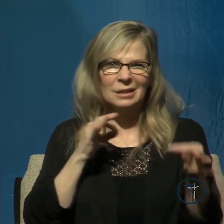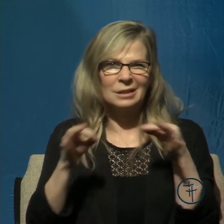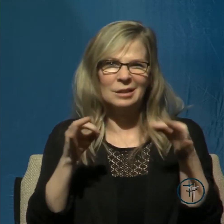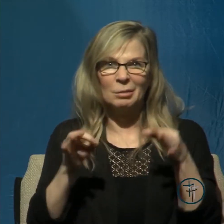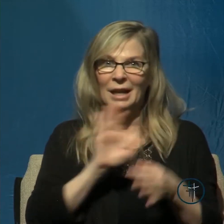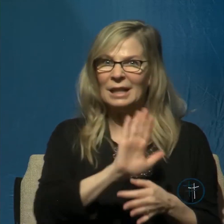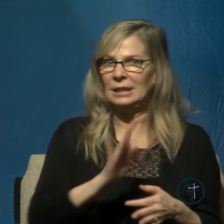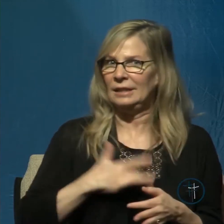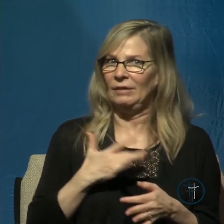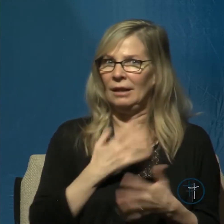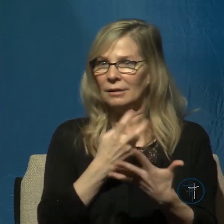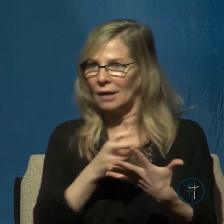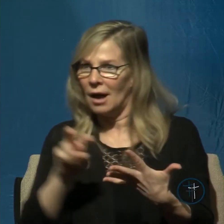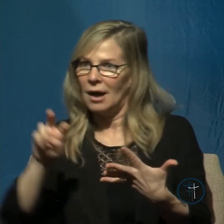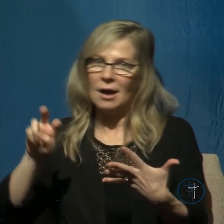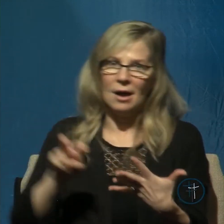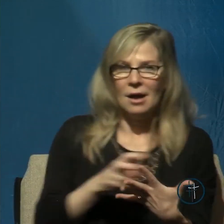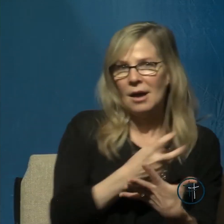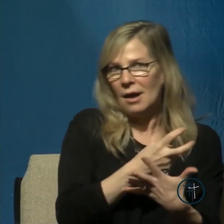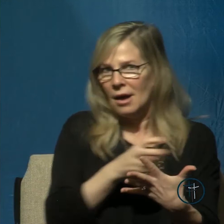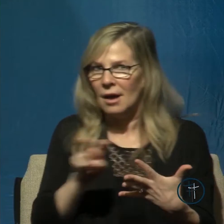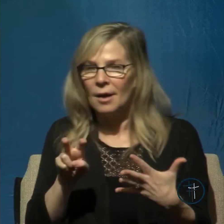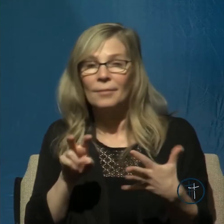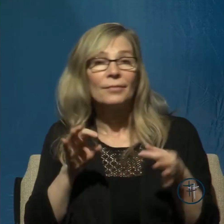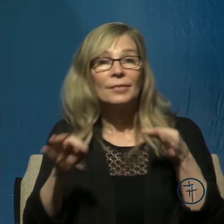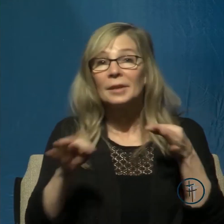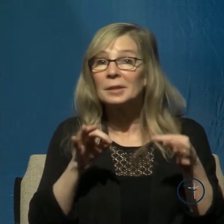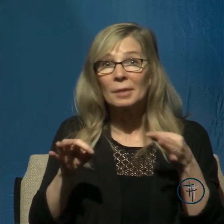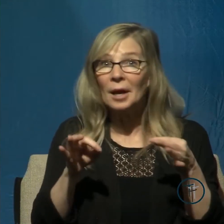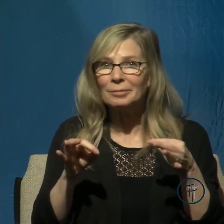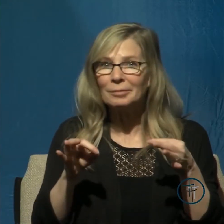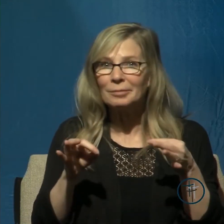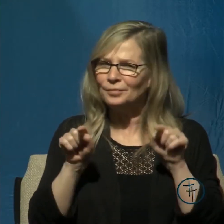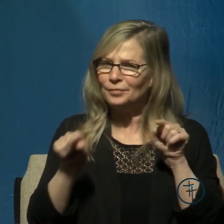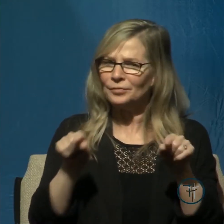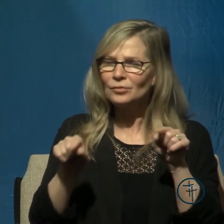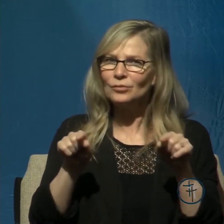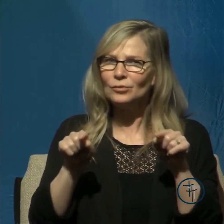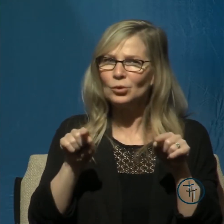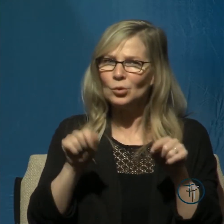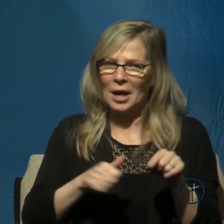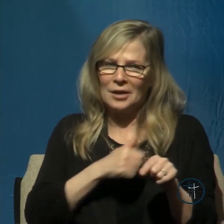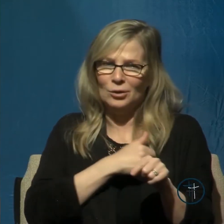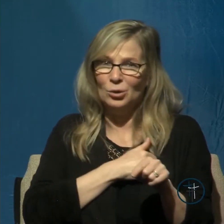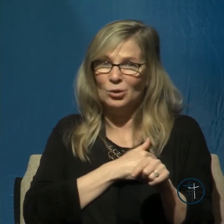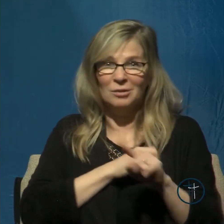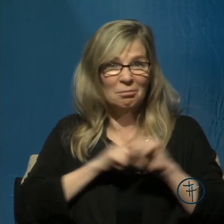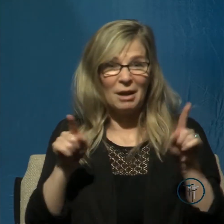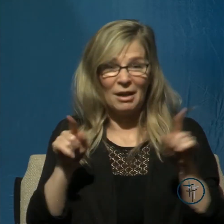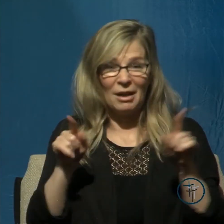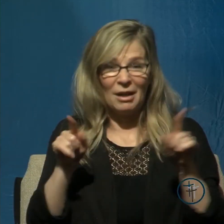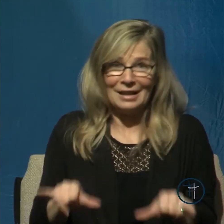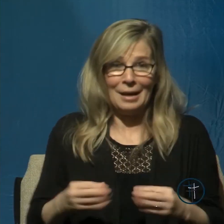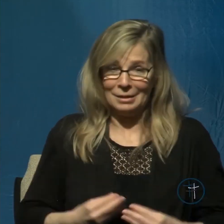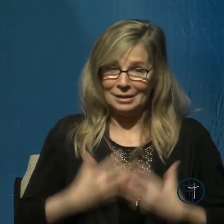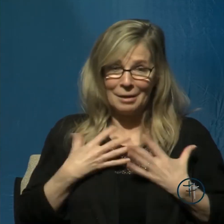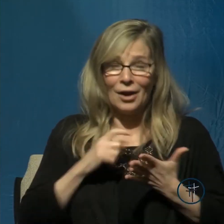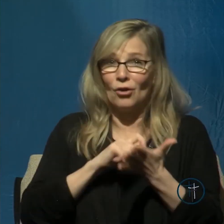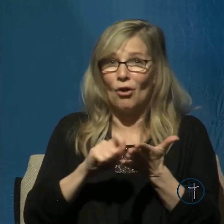we have here is an unfolding of two closely related moods by the same inspired author, put together like two movements of a